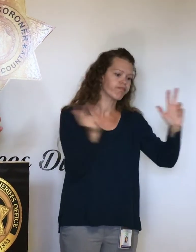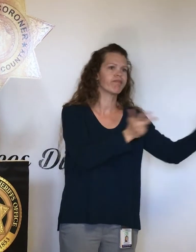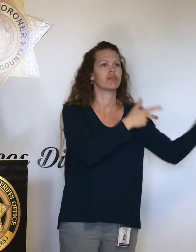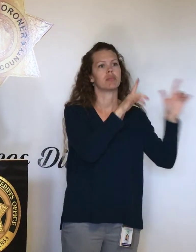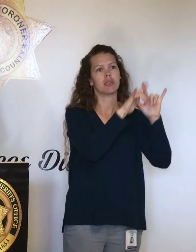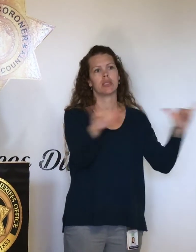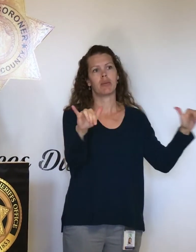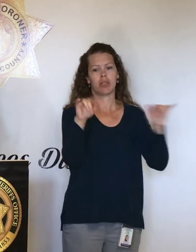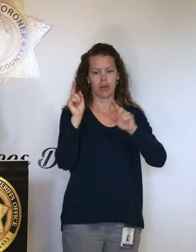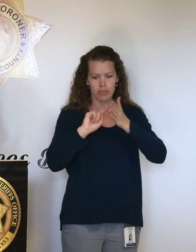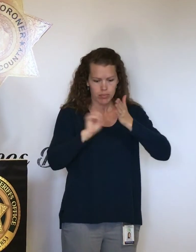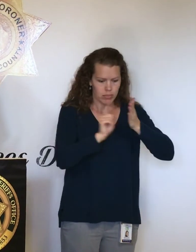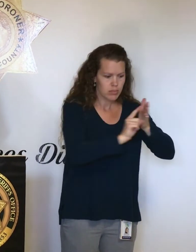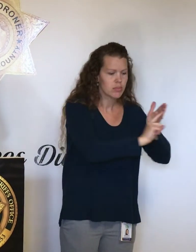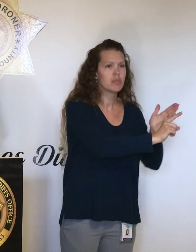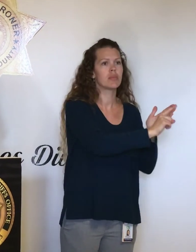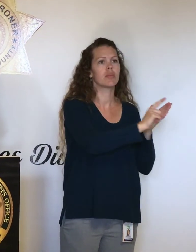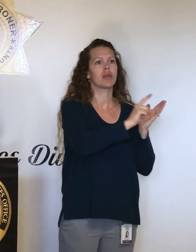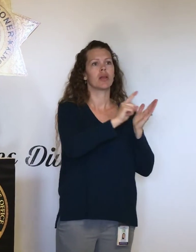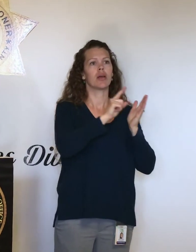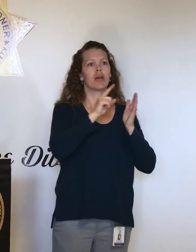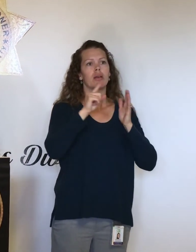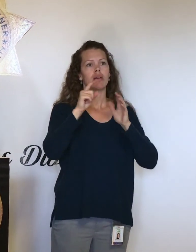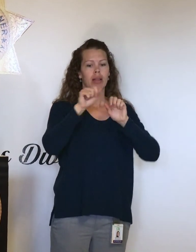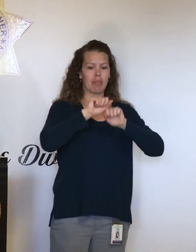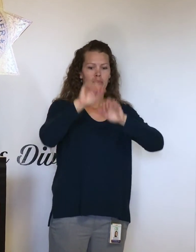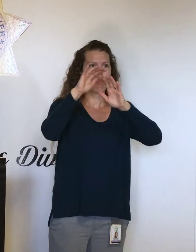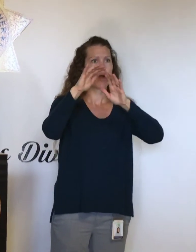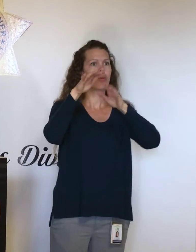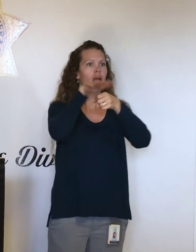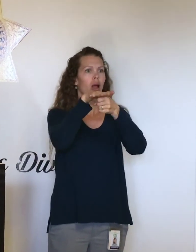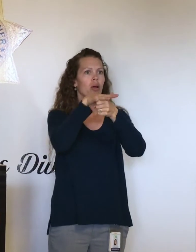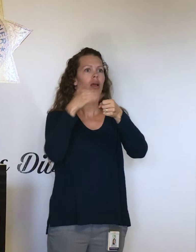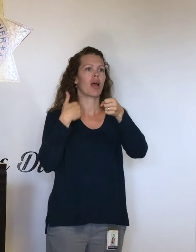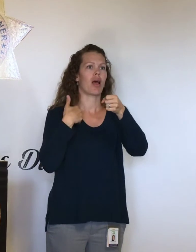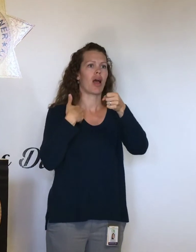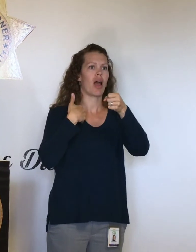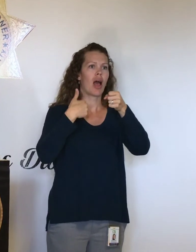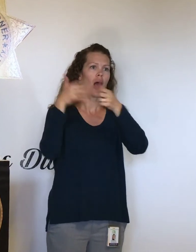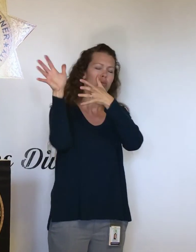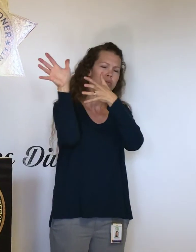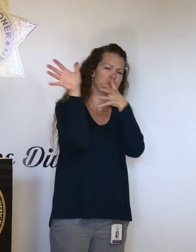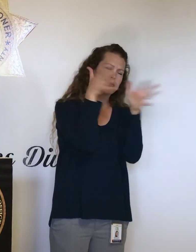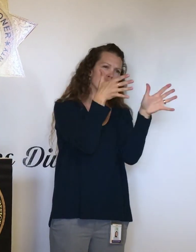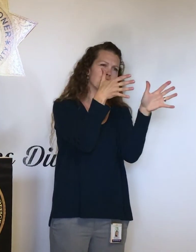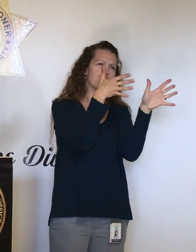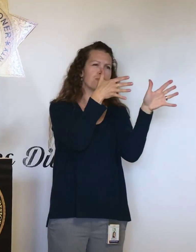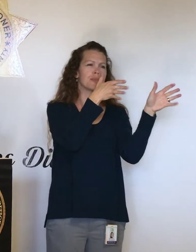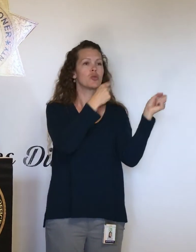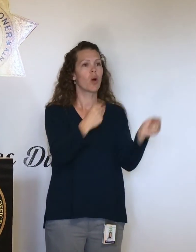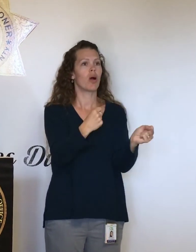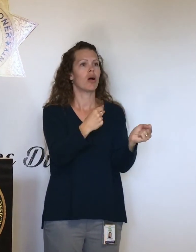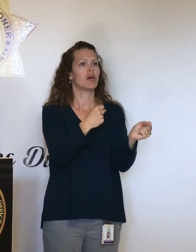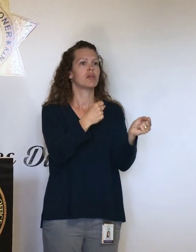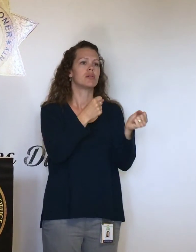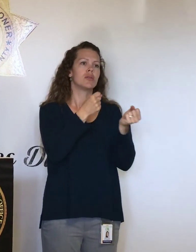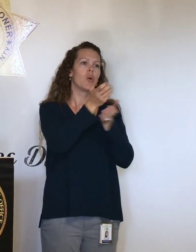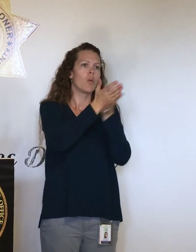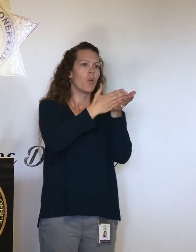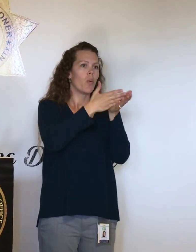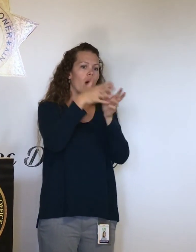as soon as they're able to. Now, there's high winds in the ridges. You know, that may prevent helicopters from flying. And again, has to be